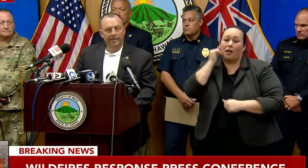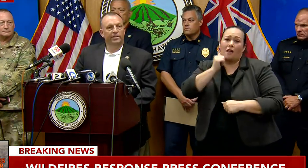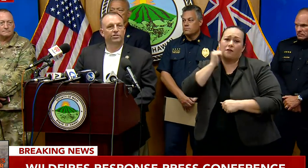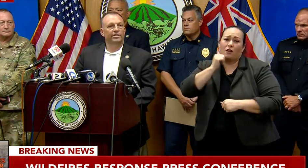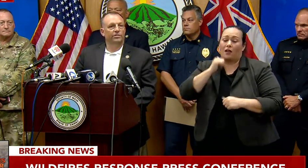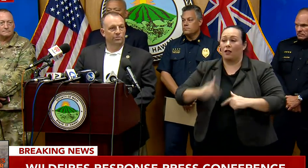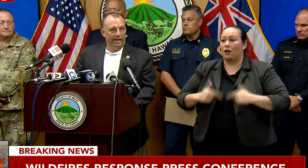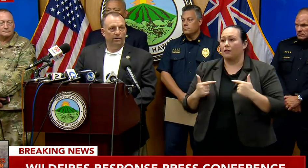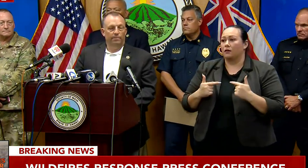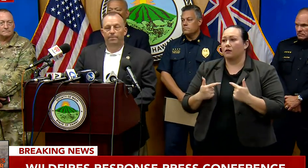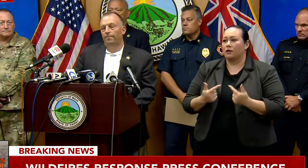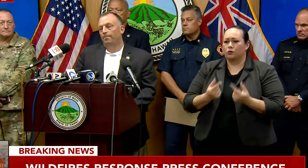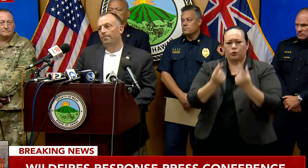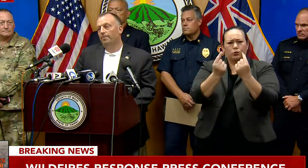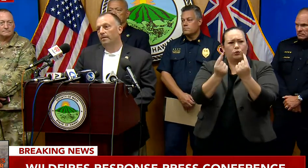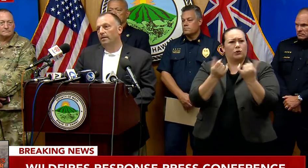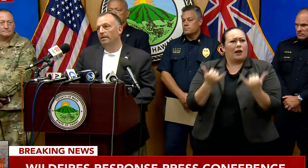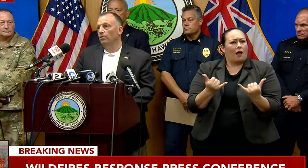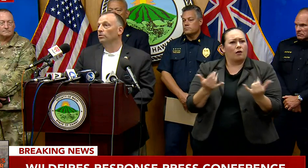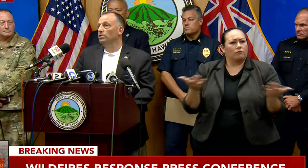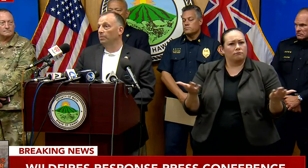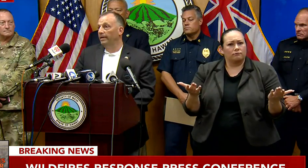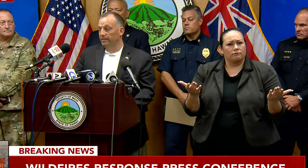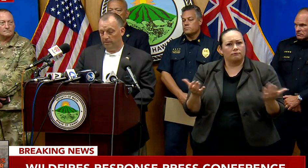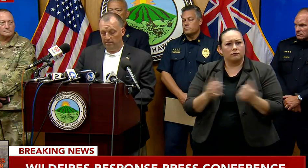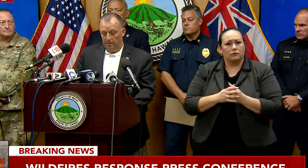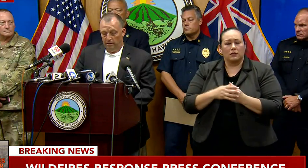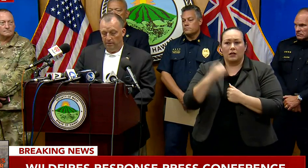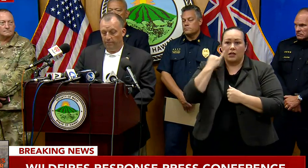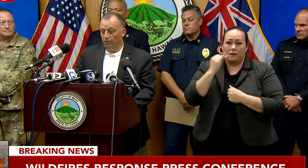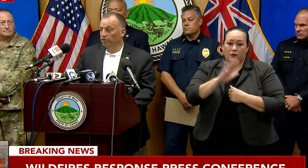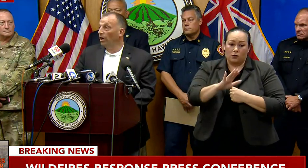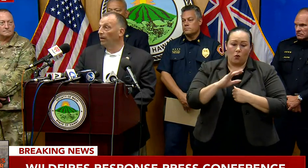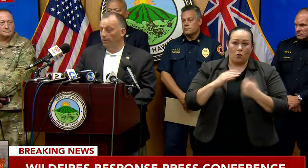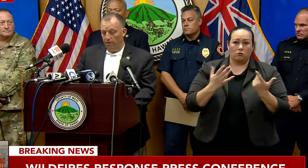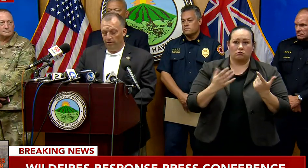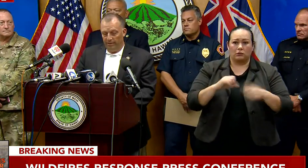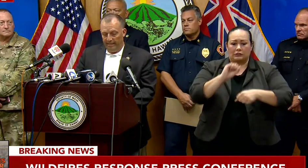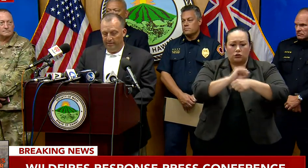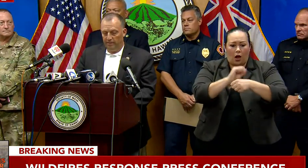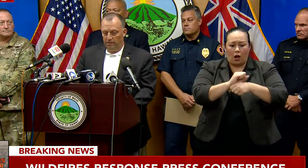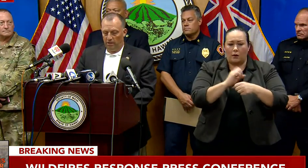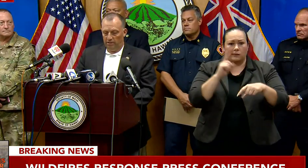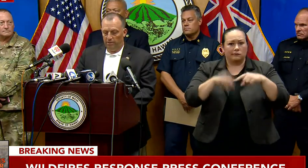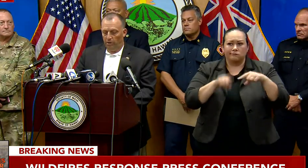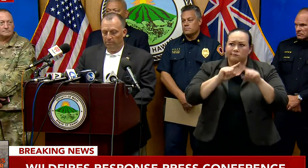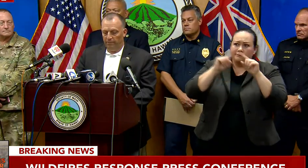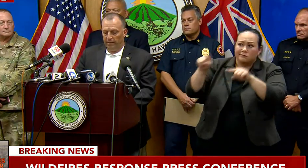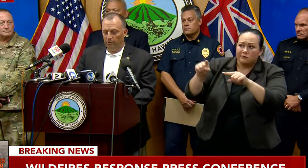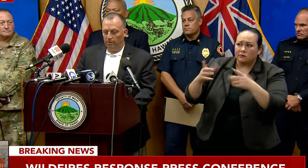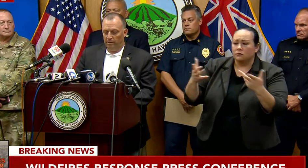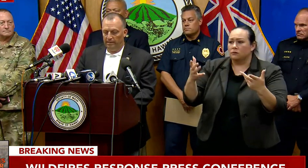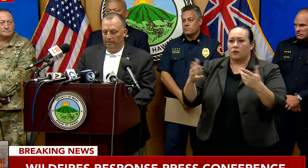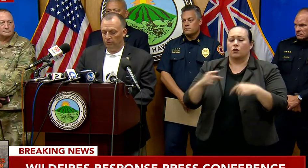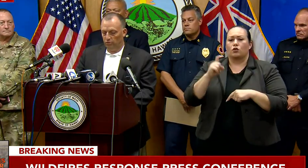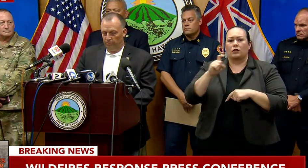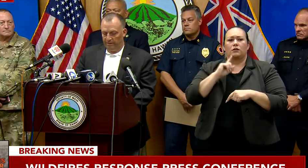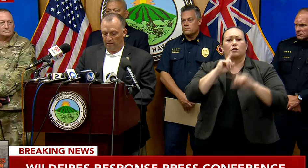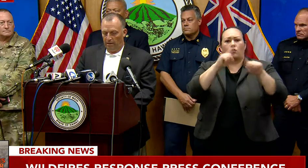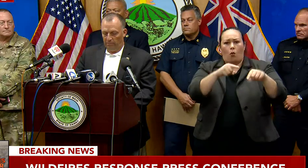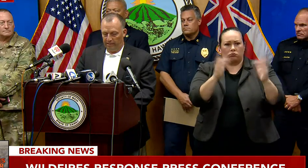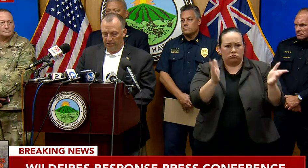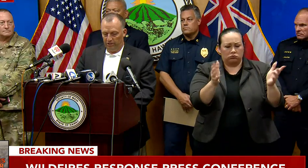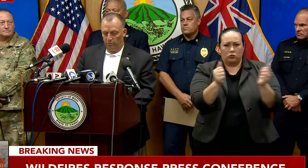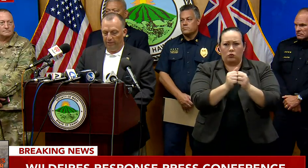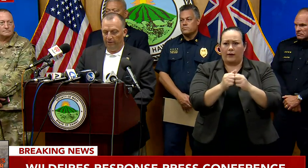The things that you need to do now. If you are displaced from your job, you need to talk to the Department of Labor and Industrial